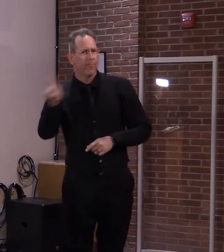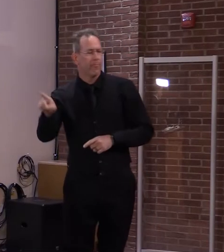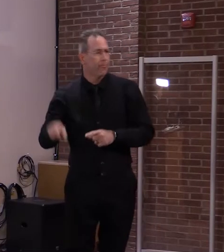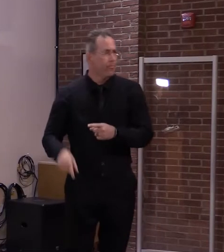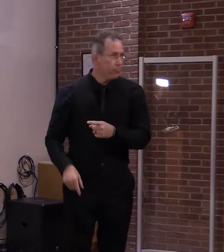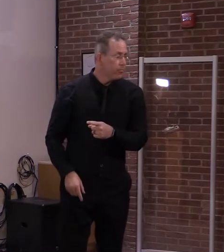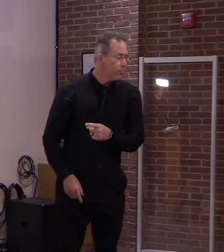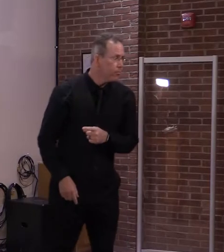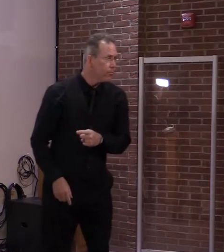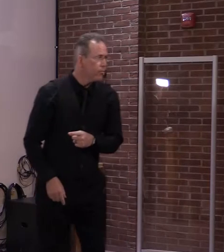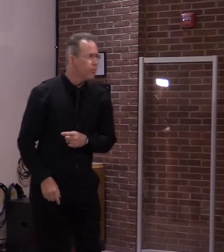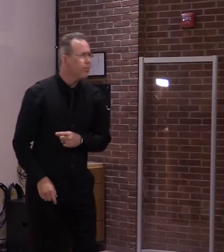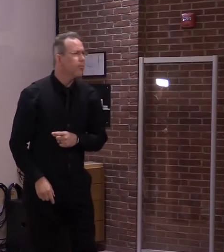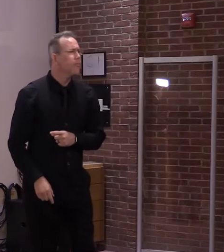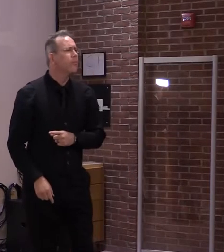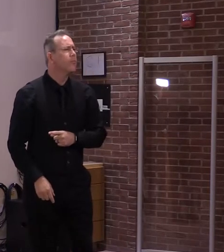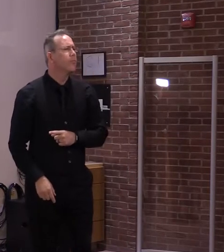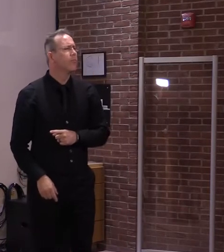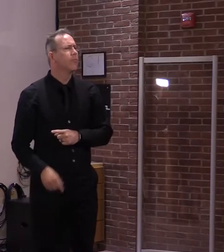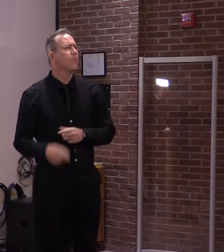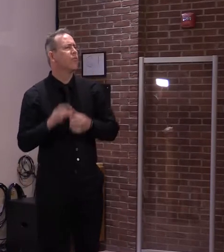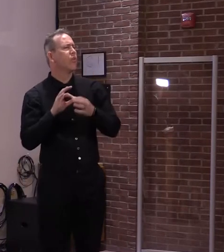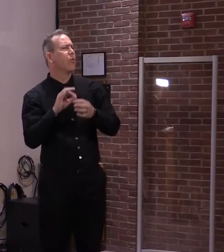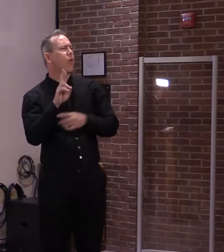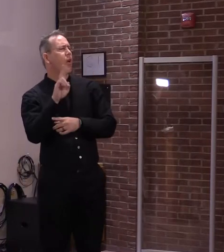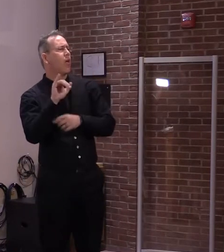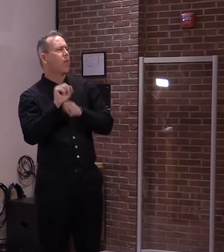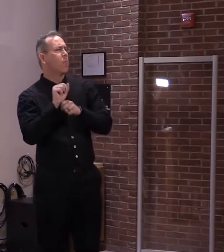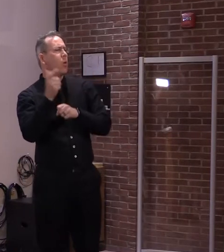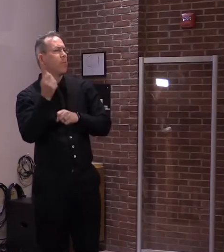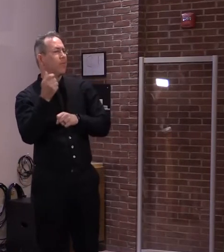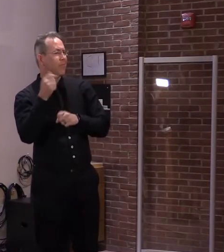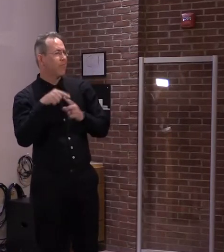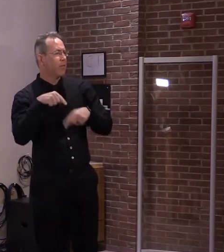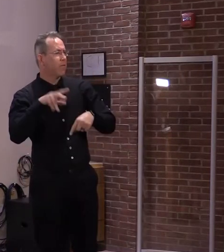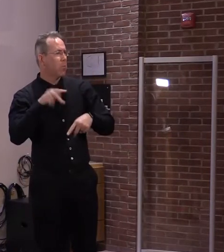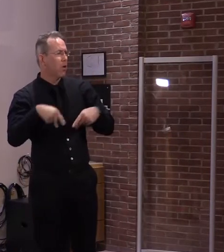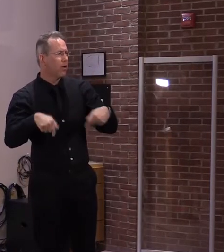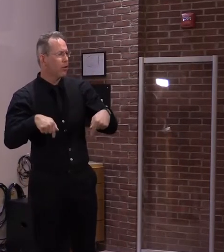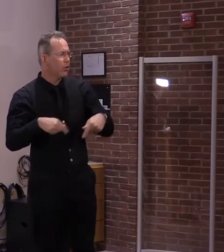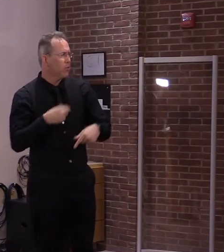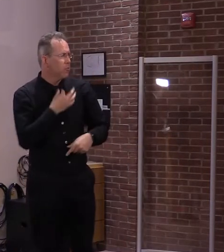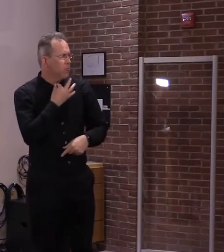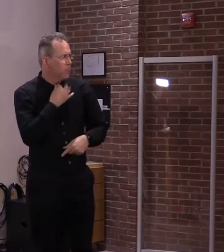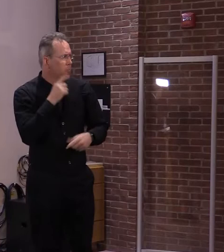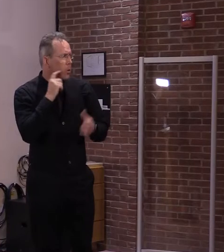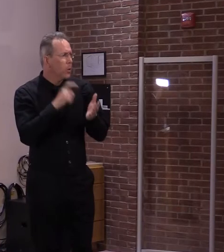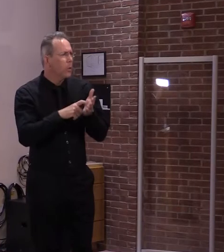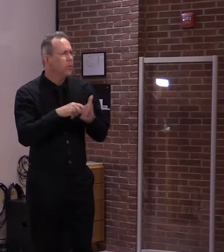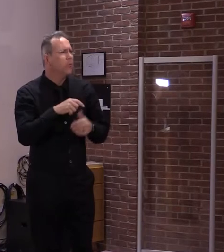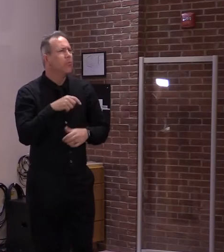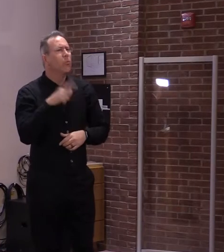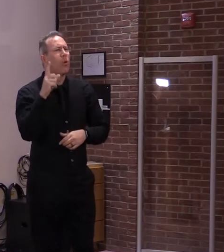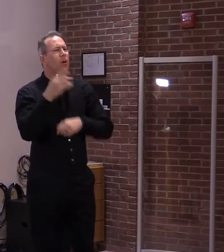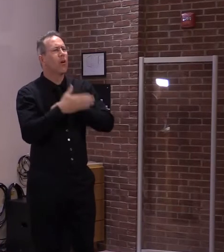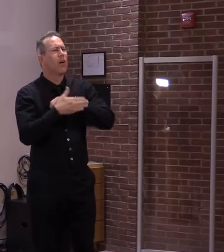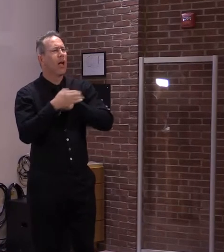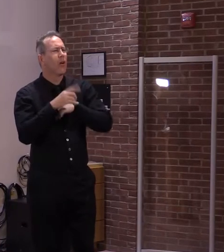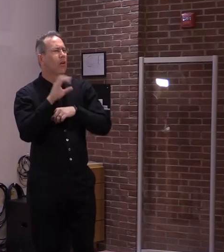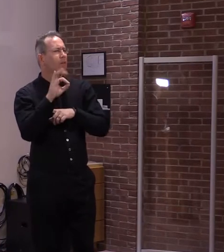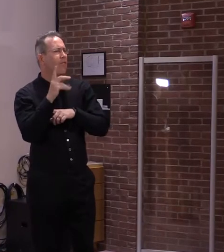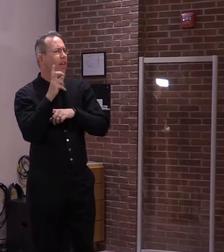unemployment issues in Vermont, and particularly in Franklin County, and I can assume that